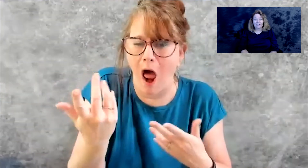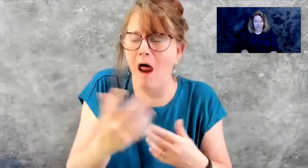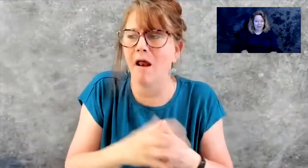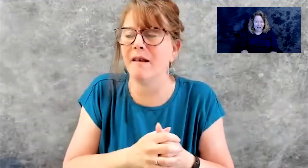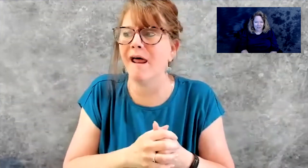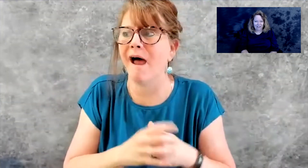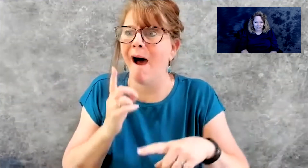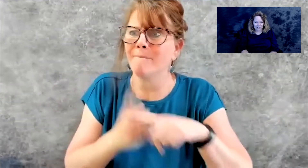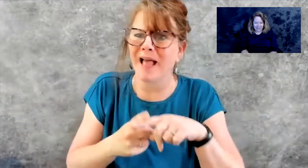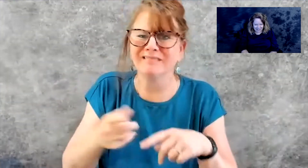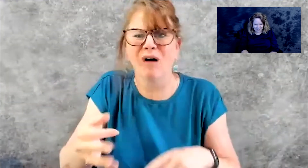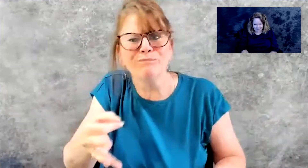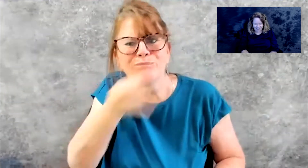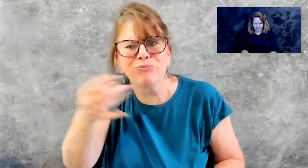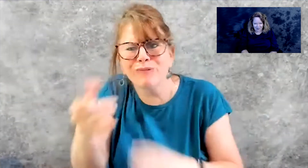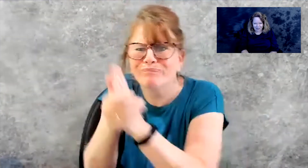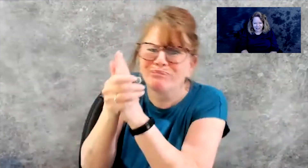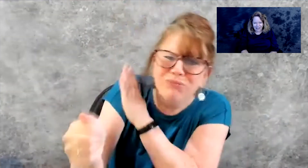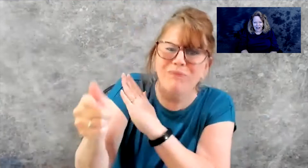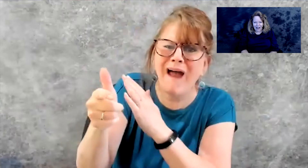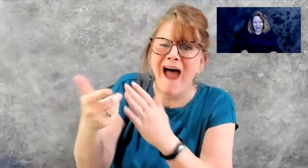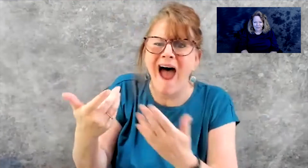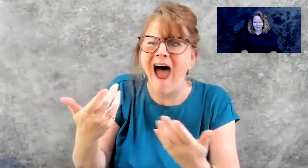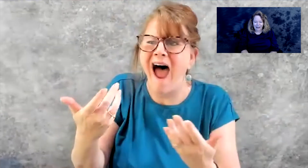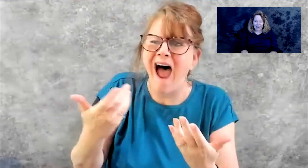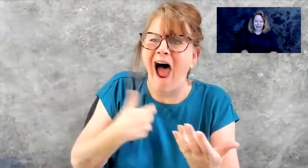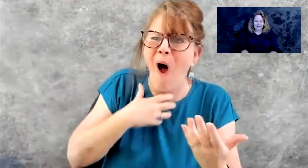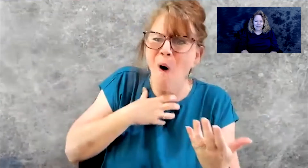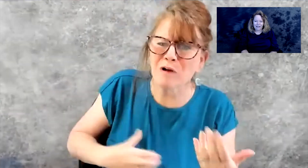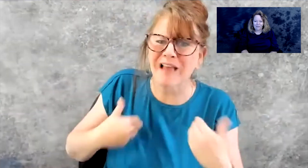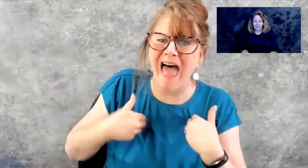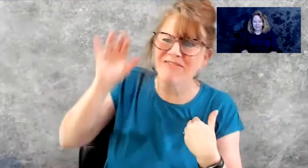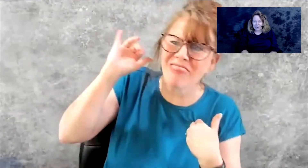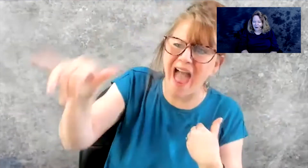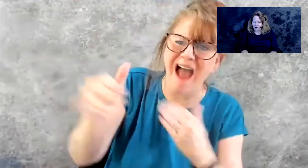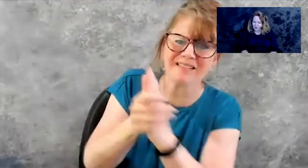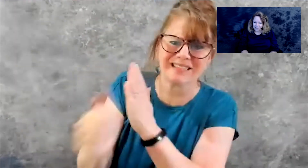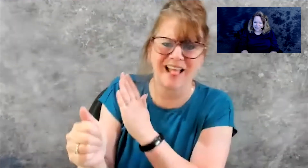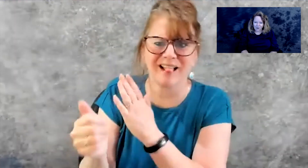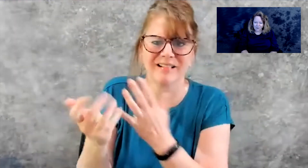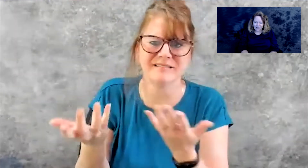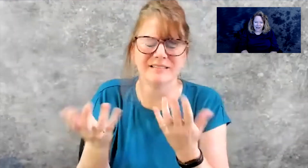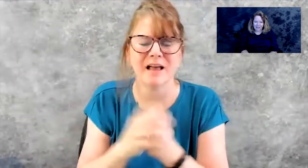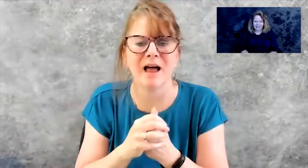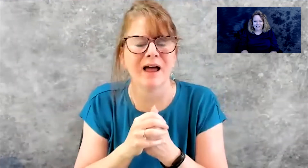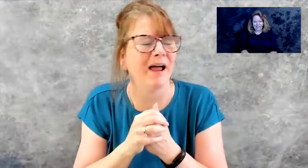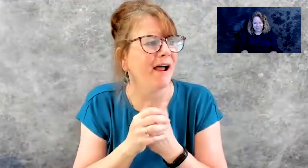sharing our culture and teaching people. And many of them say, oh goodness, I wish I had that skill.